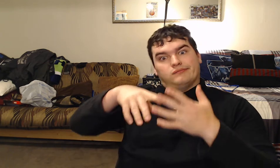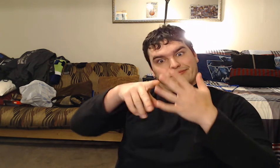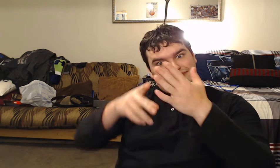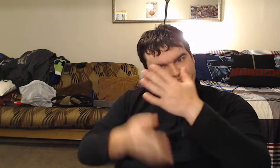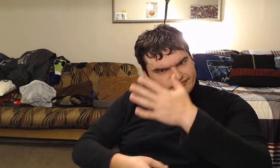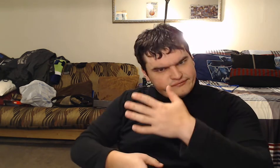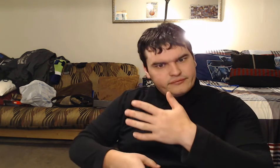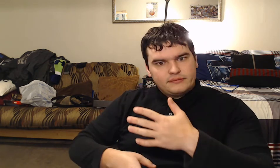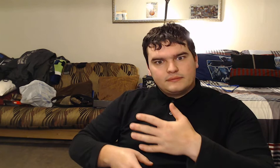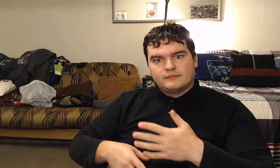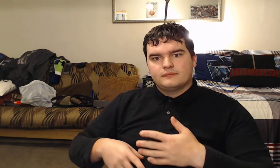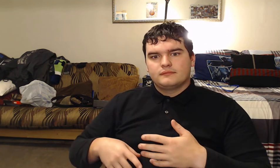Abrams was wrong.